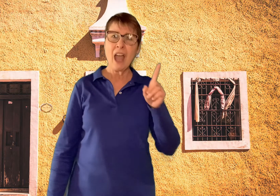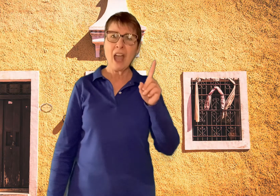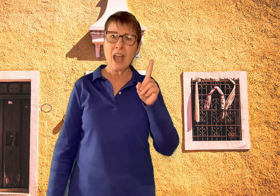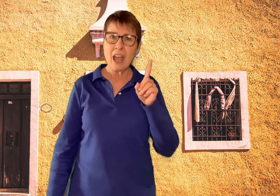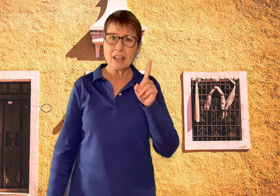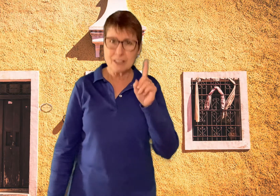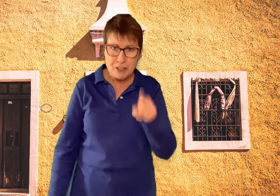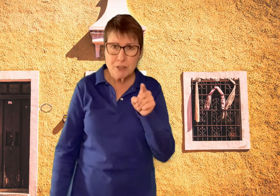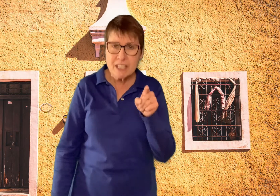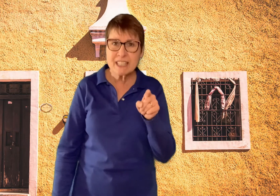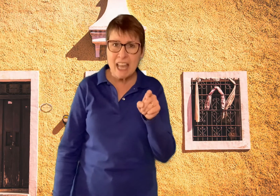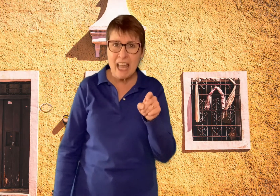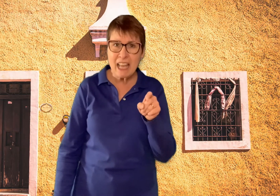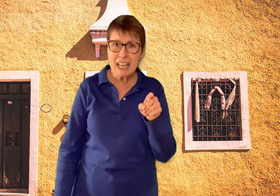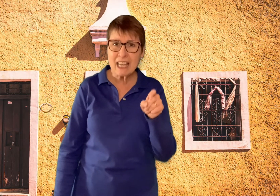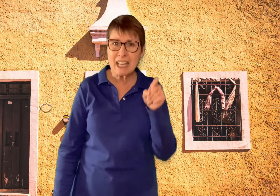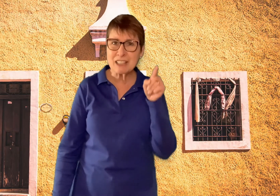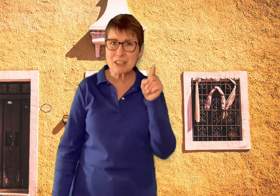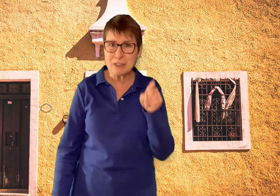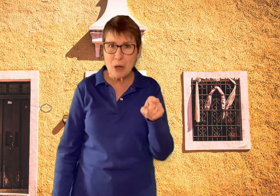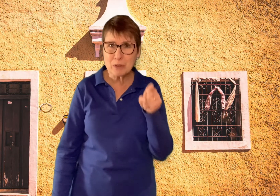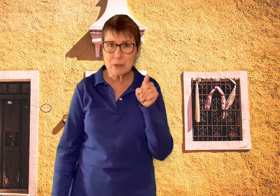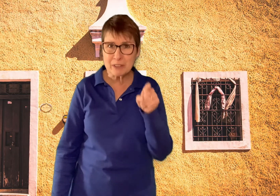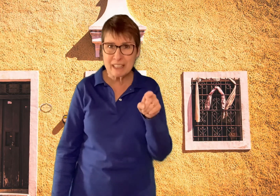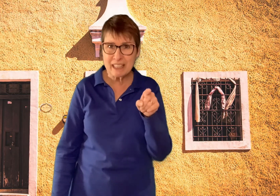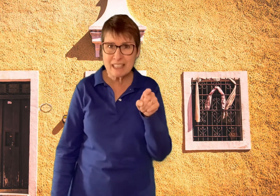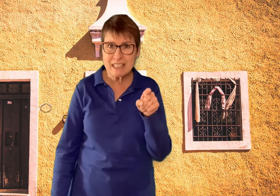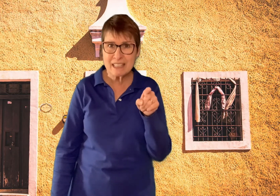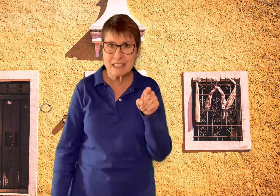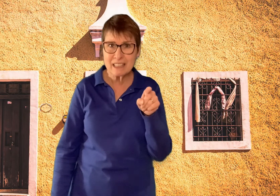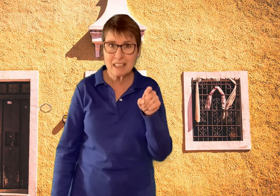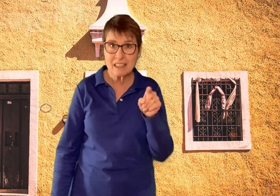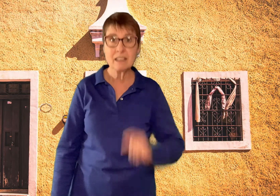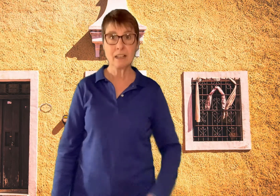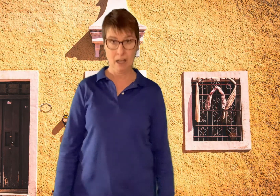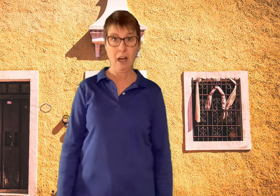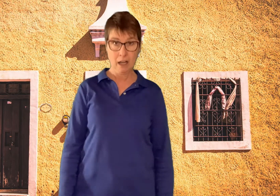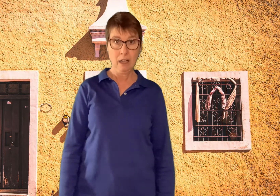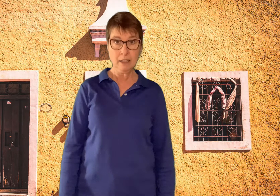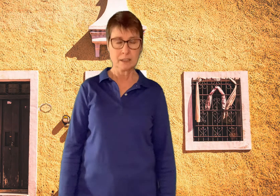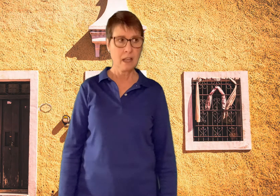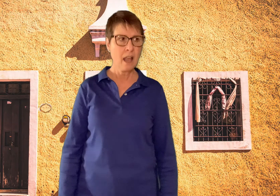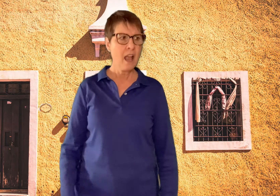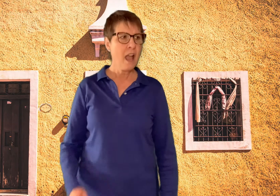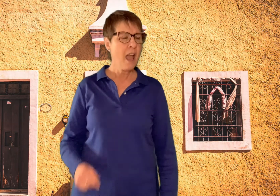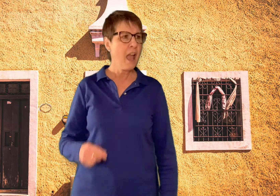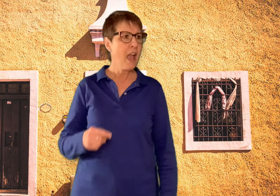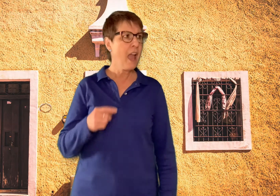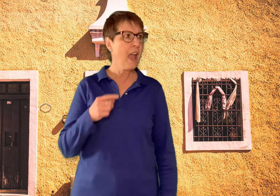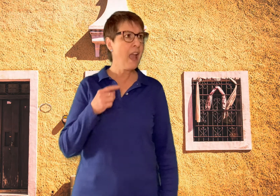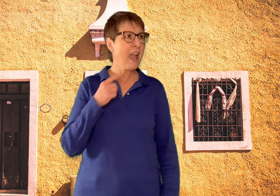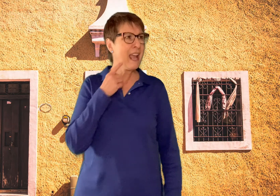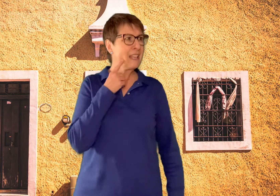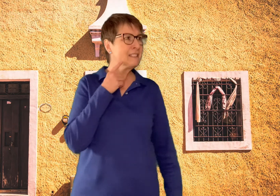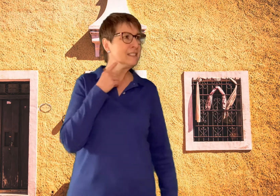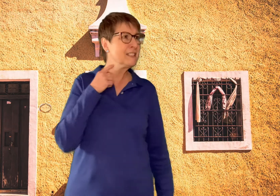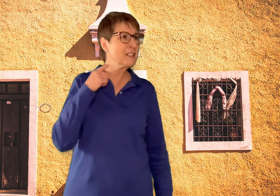Did you just say it's snowed tortillas? Uh-huh. And did you